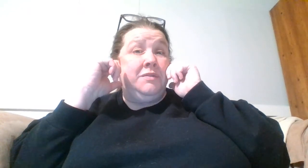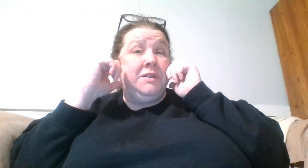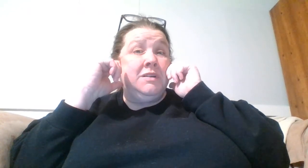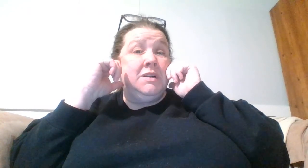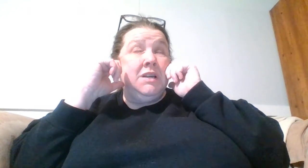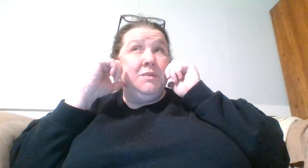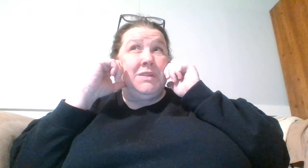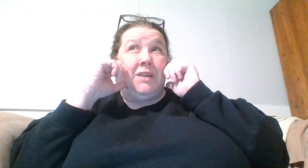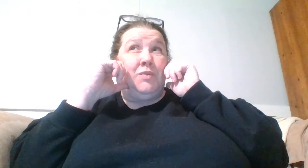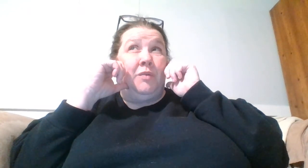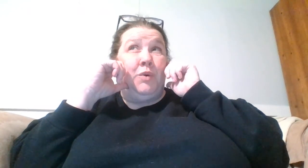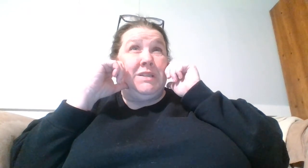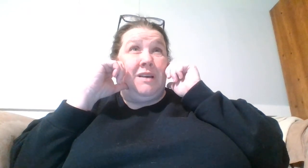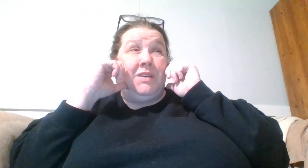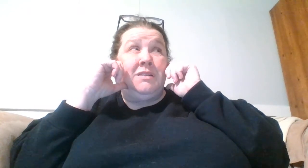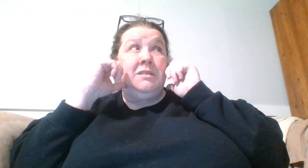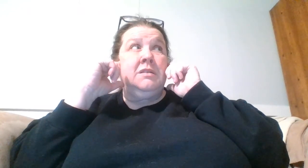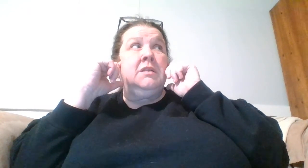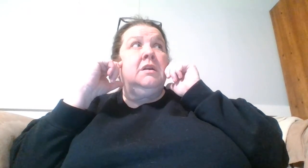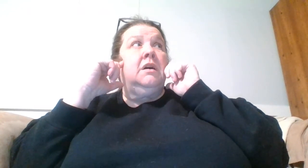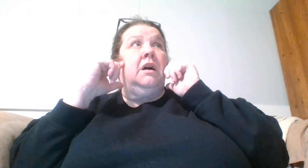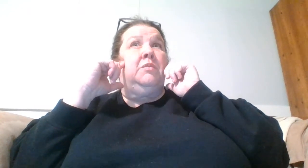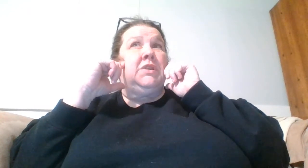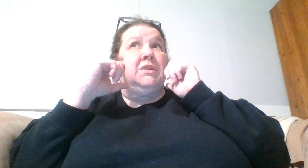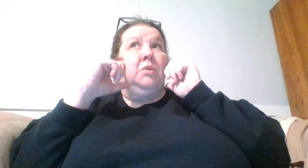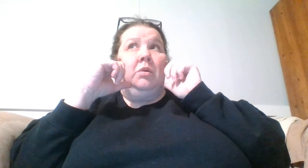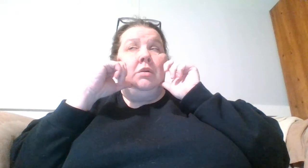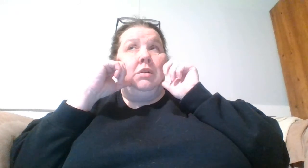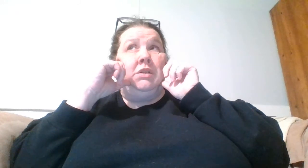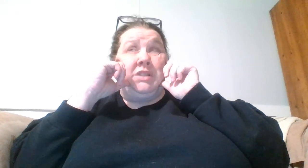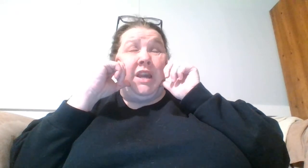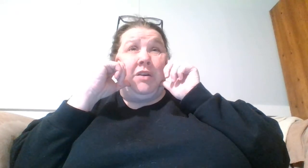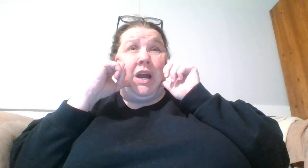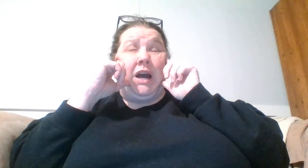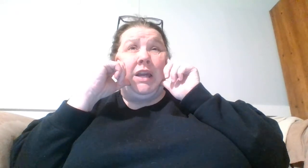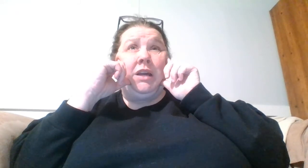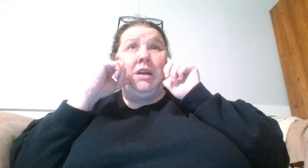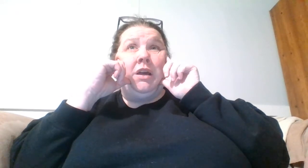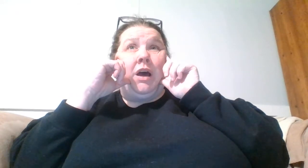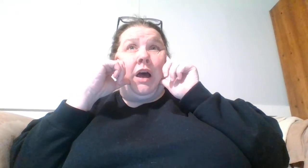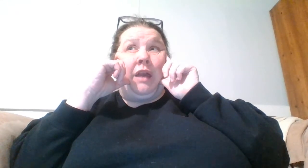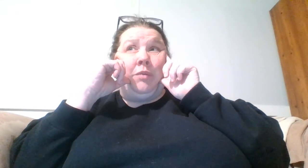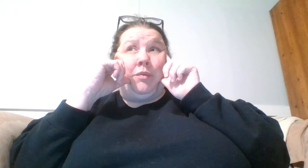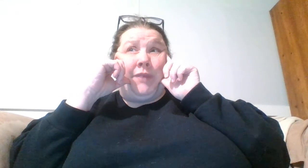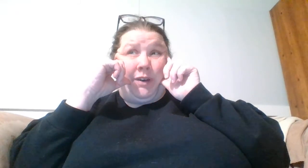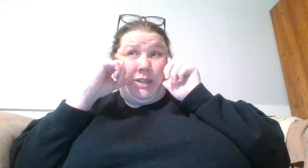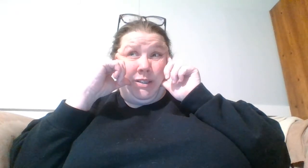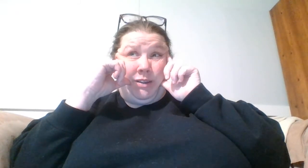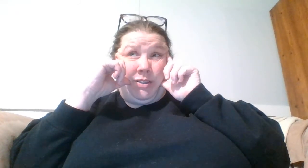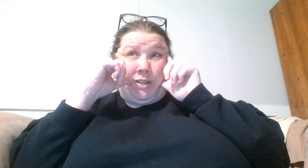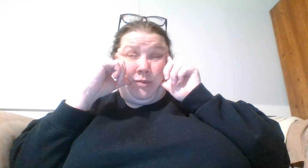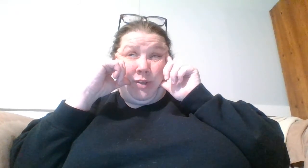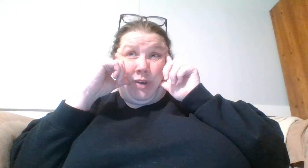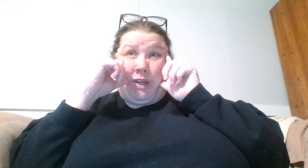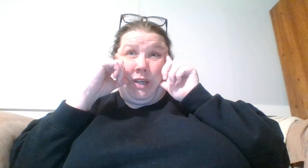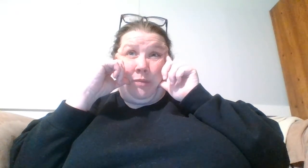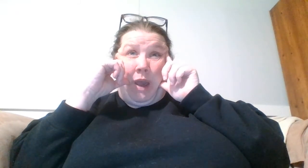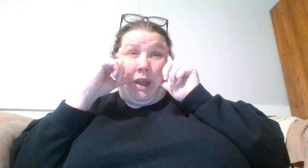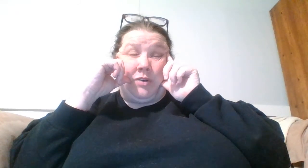it's like 12.7 um which is scary high I have been very diligent with trying to get back on